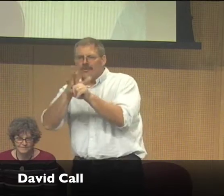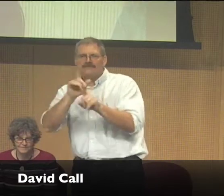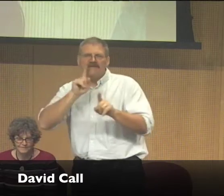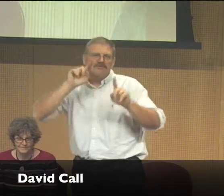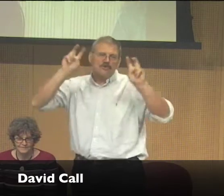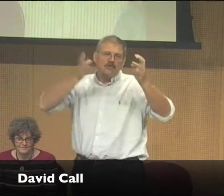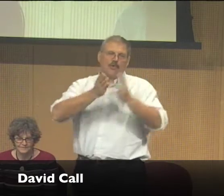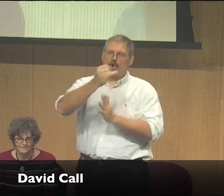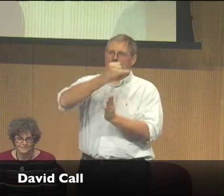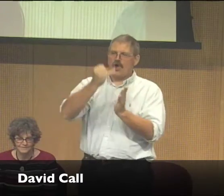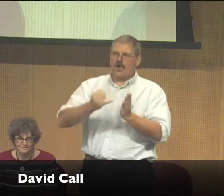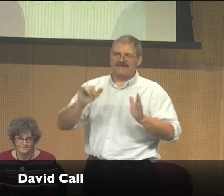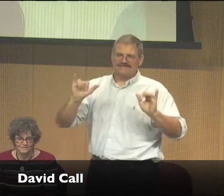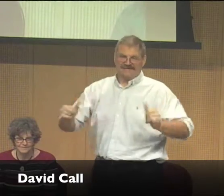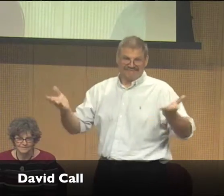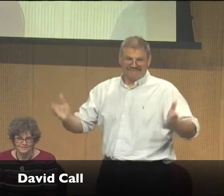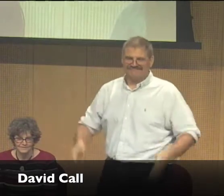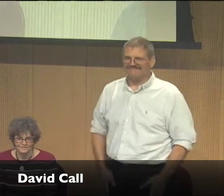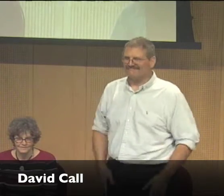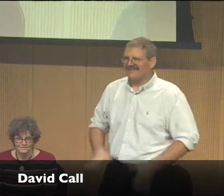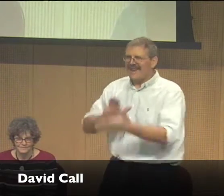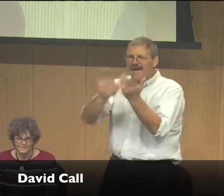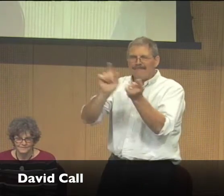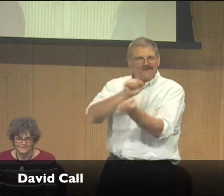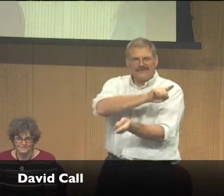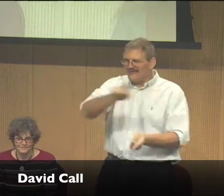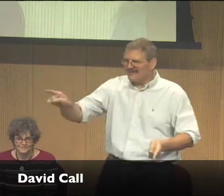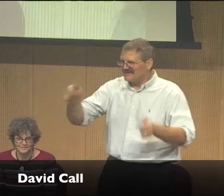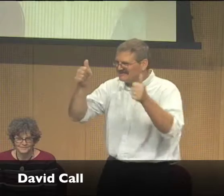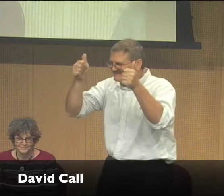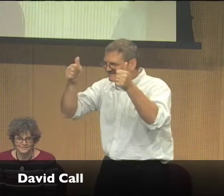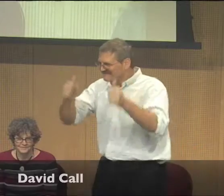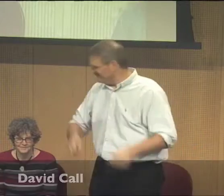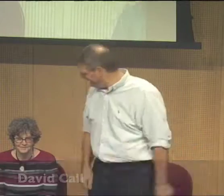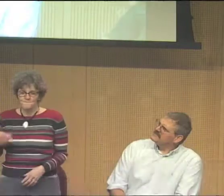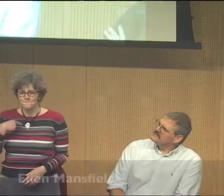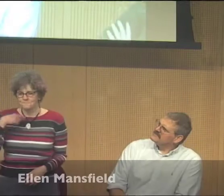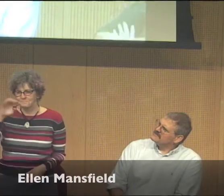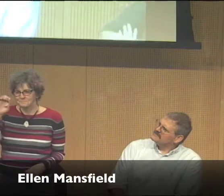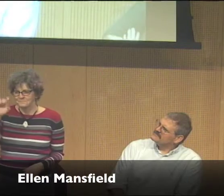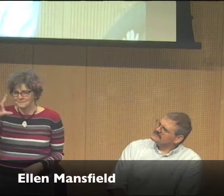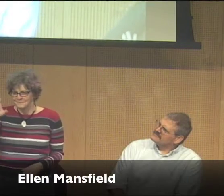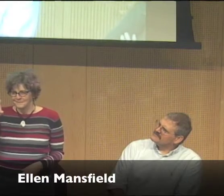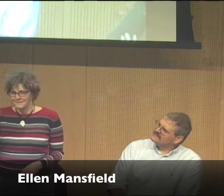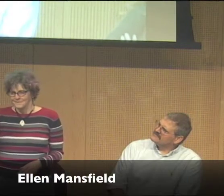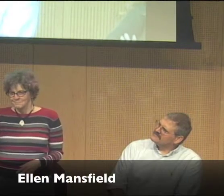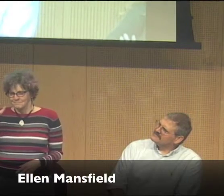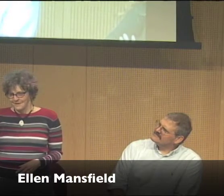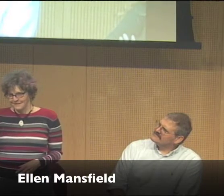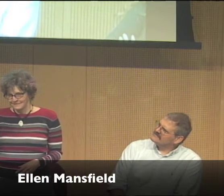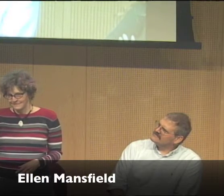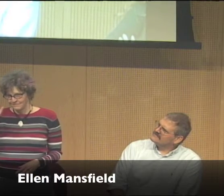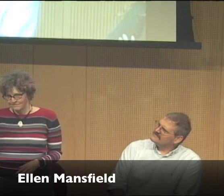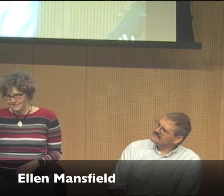art. And I wanted to expose my students to the Deaf experience. I'm Ellen Mansfield,